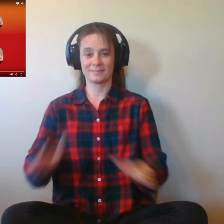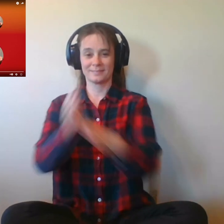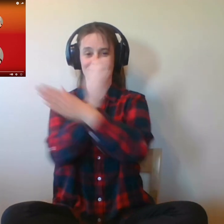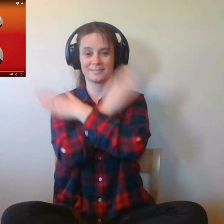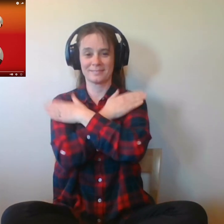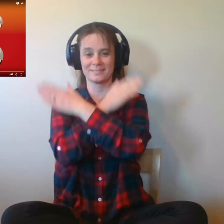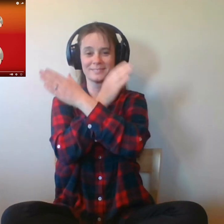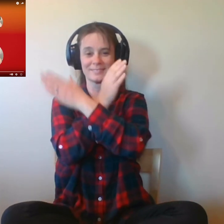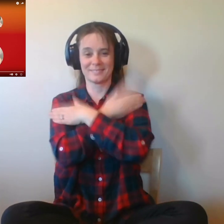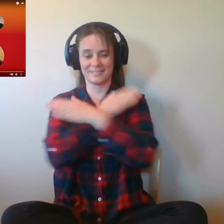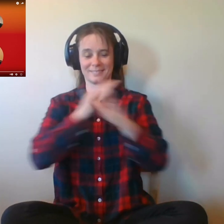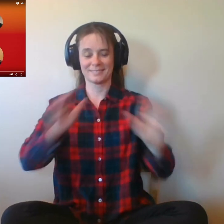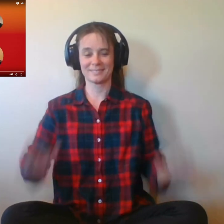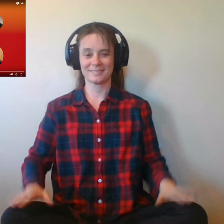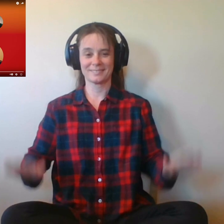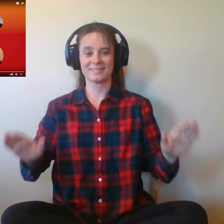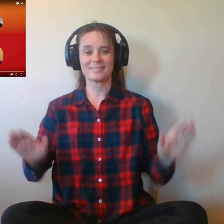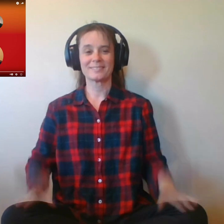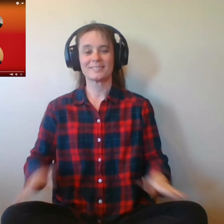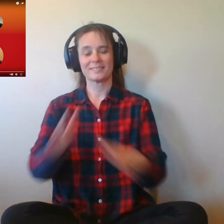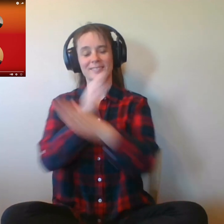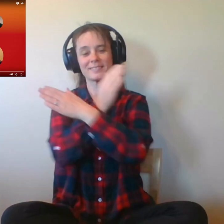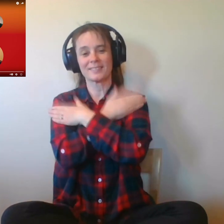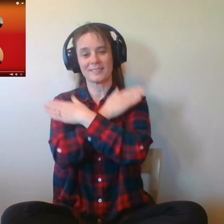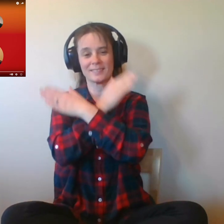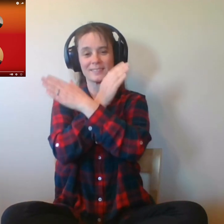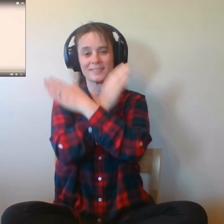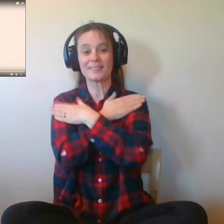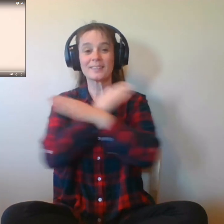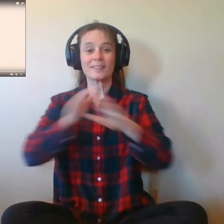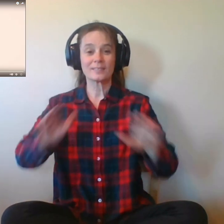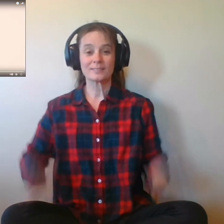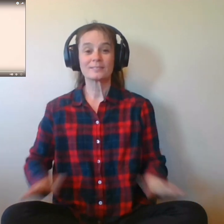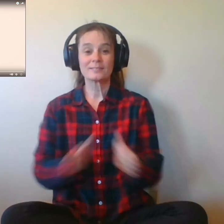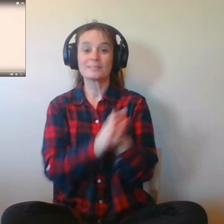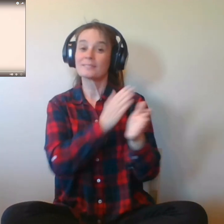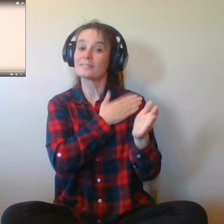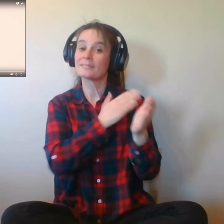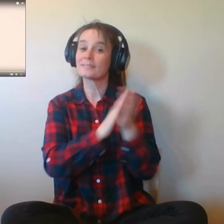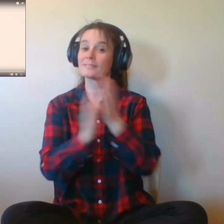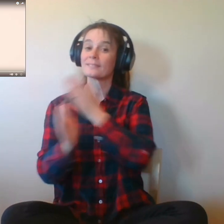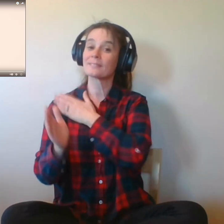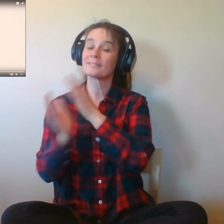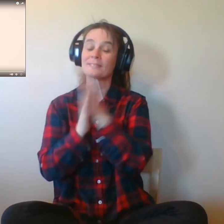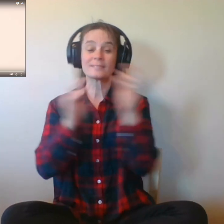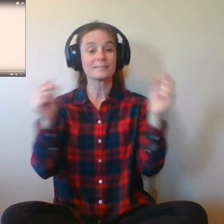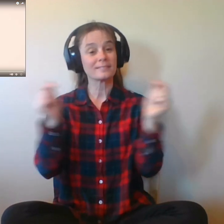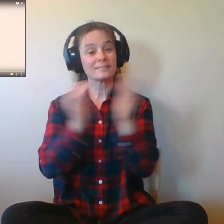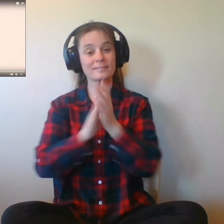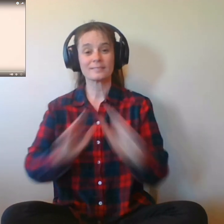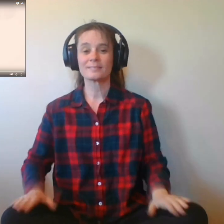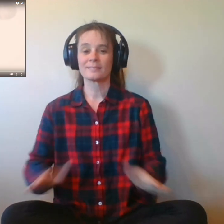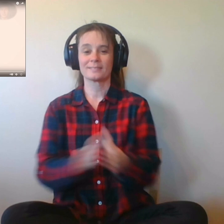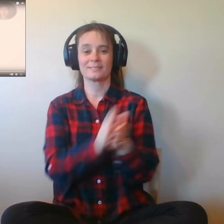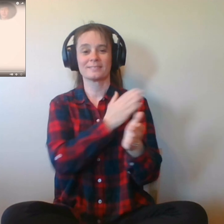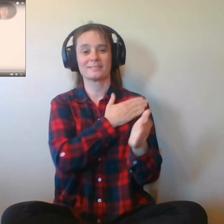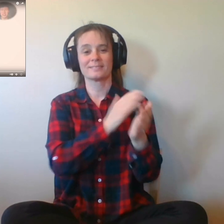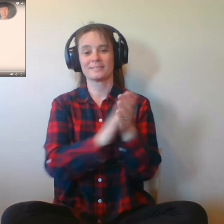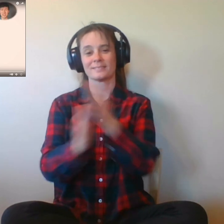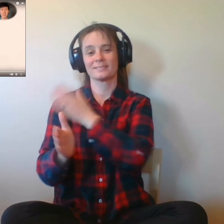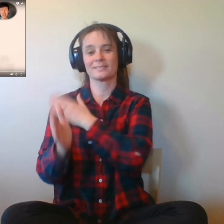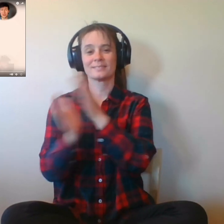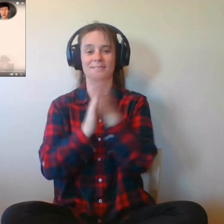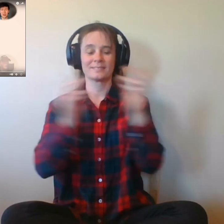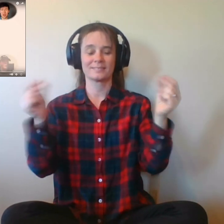were lost, there were only four, But still that whale did go. Soon may the well and land come, To bring us